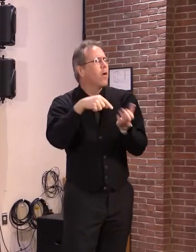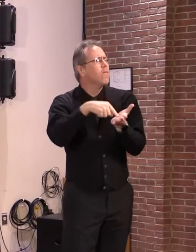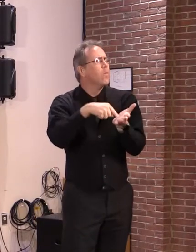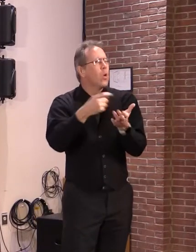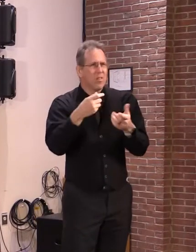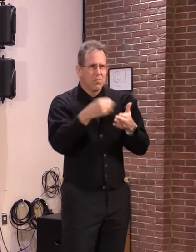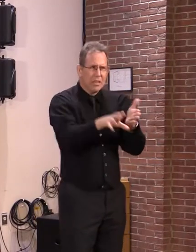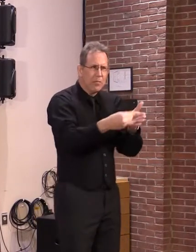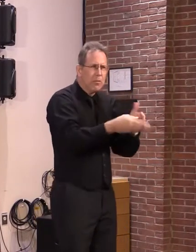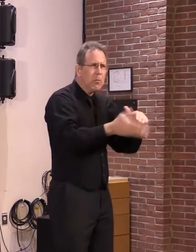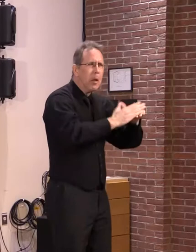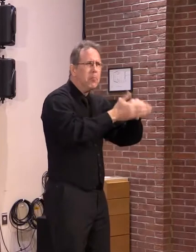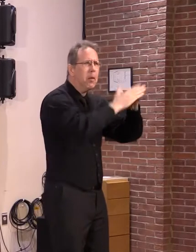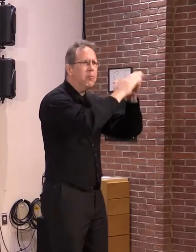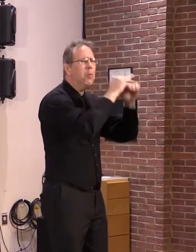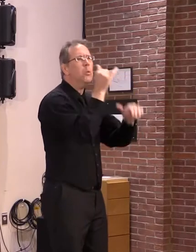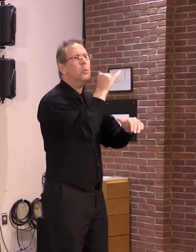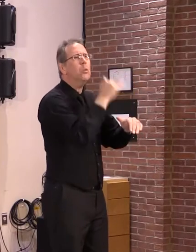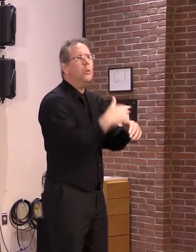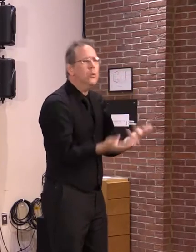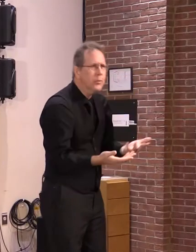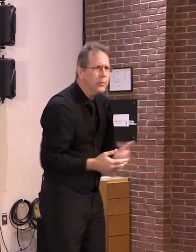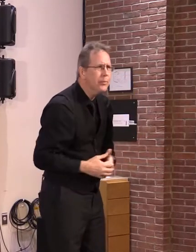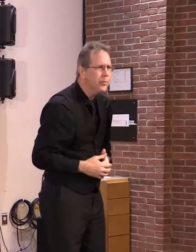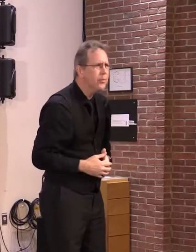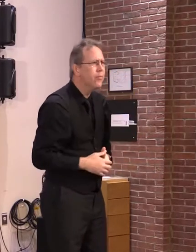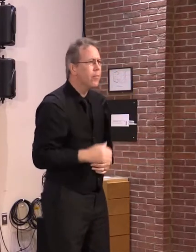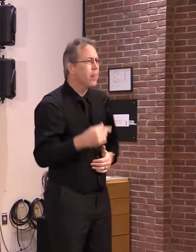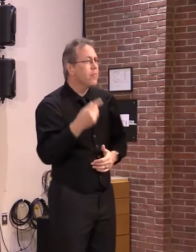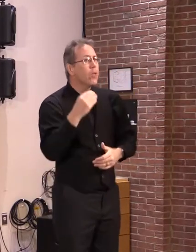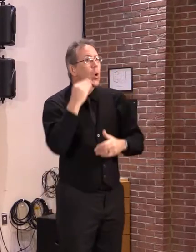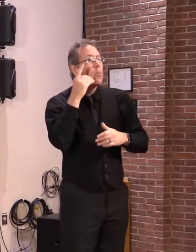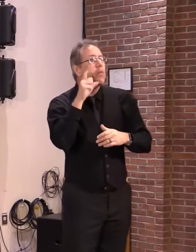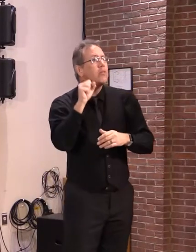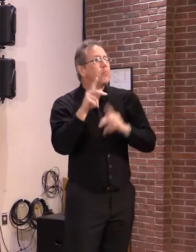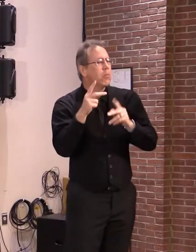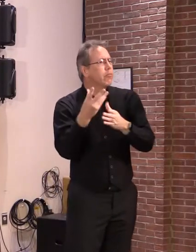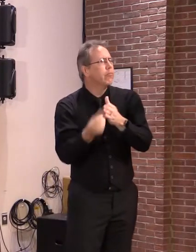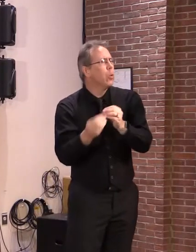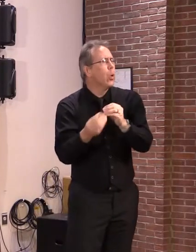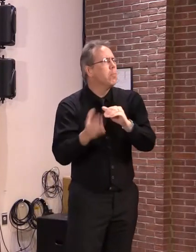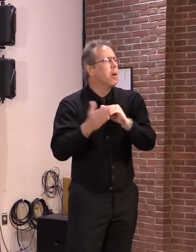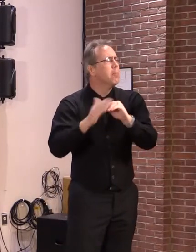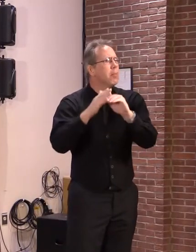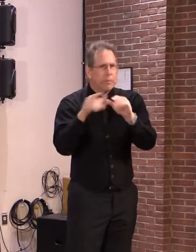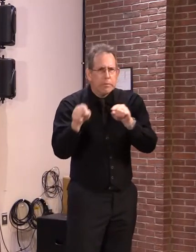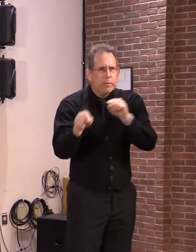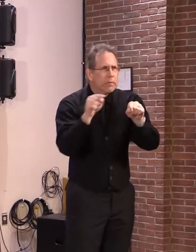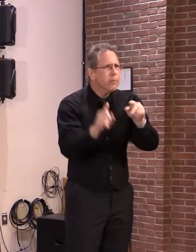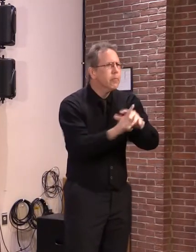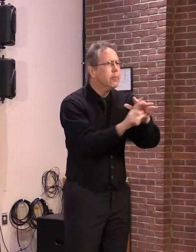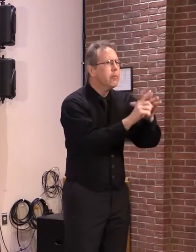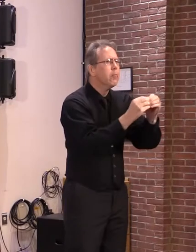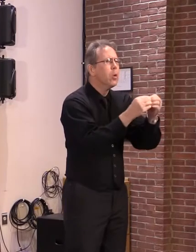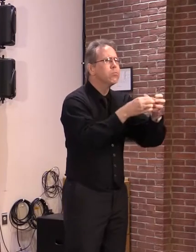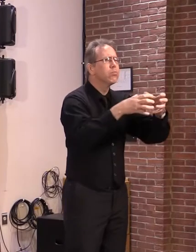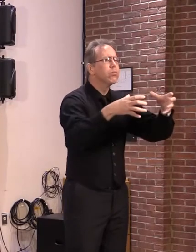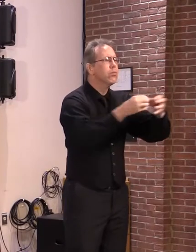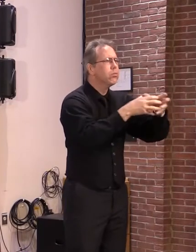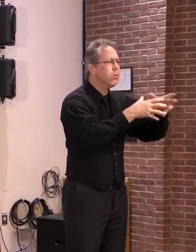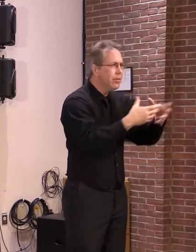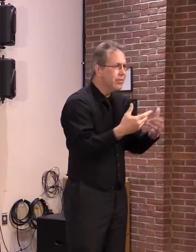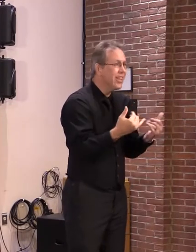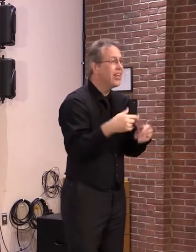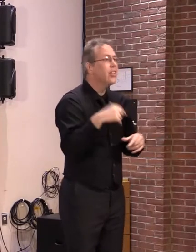shortly before the pandemic. When I talk to our businesses, they report that their biggest challenge that they